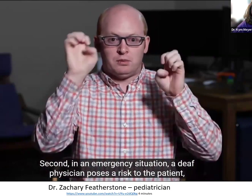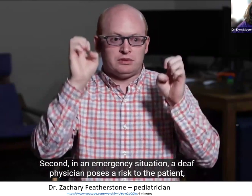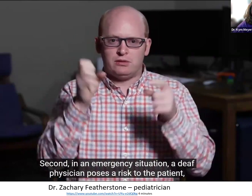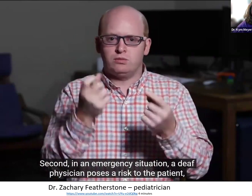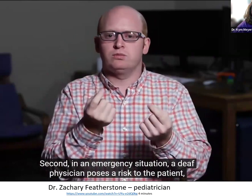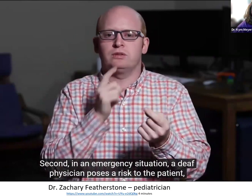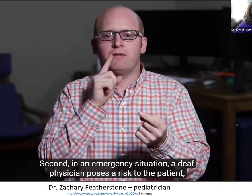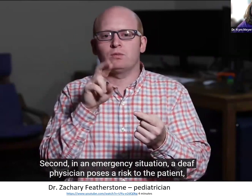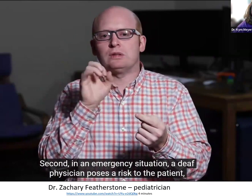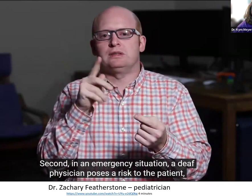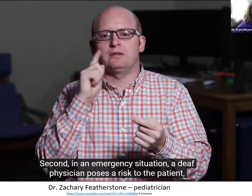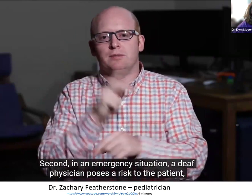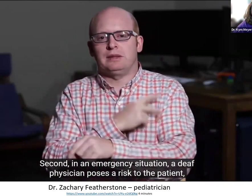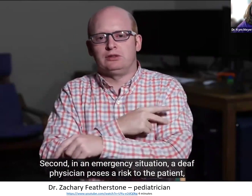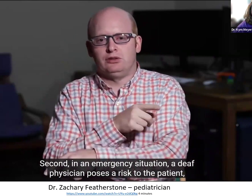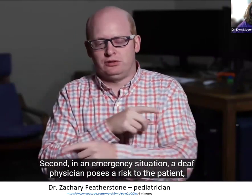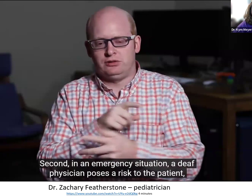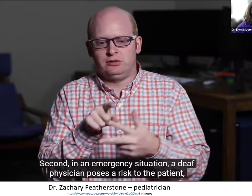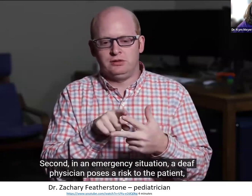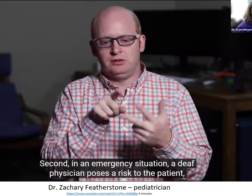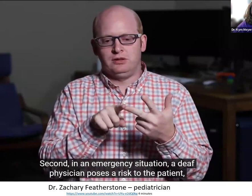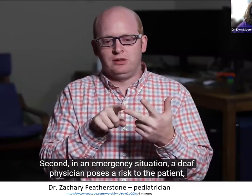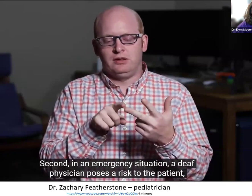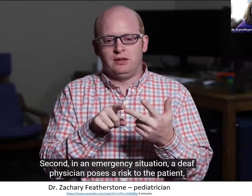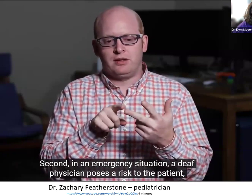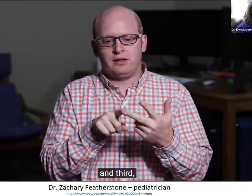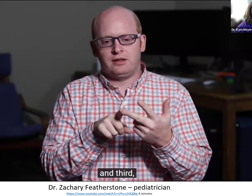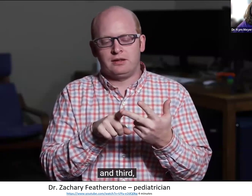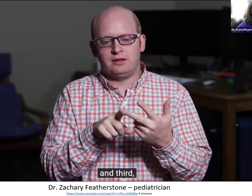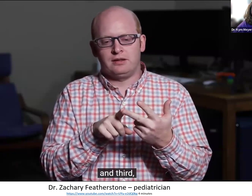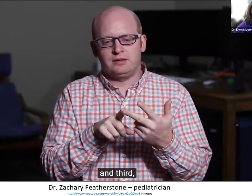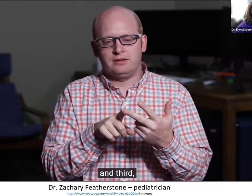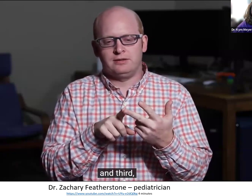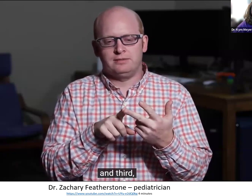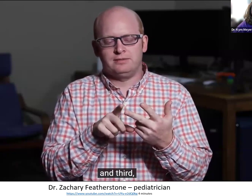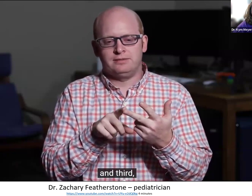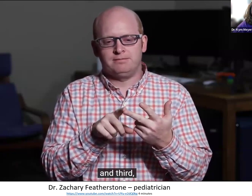emergency situation, a deaf physician poses a risk to the patient. And third,